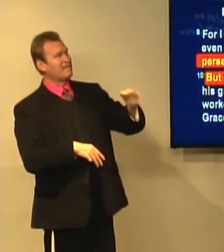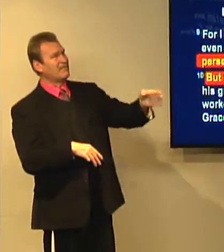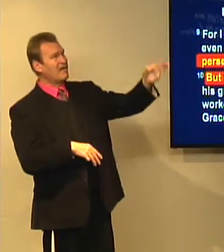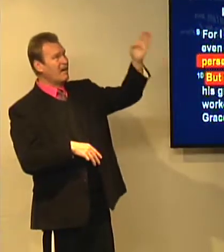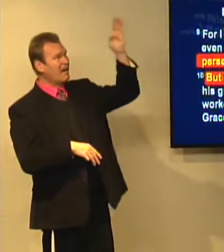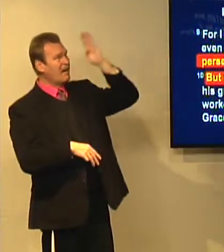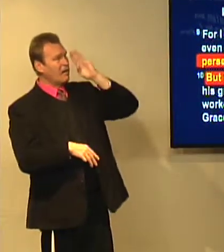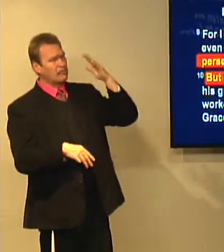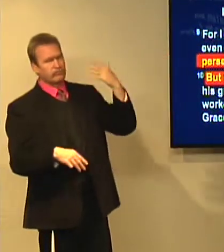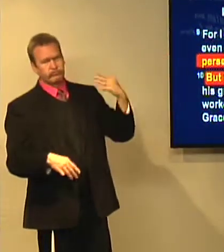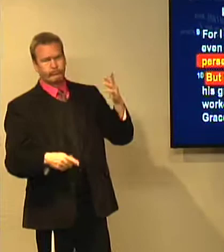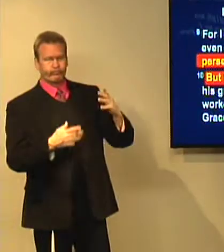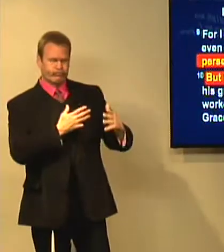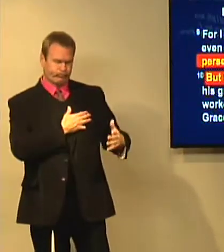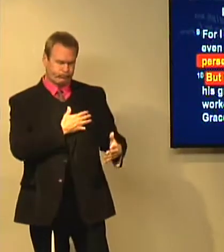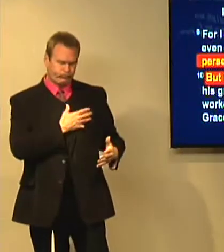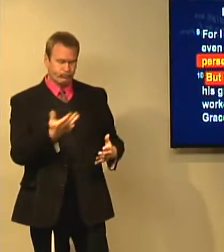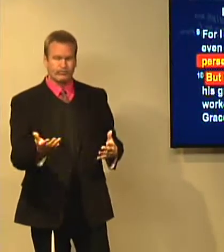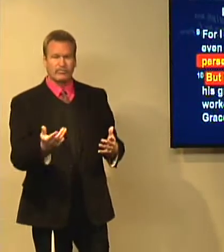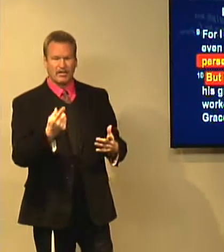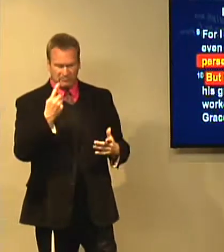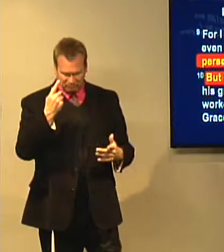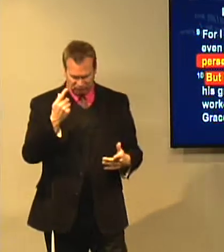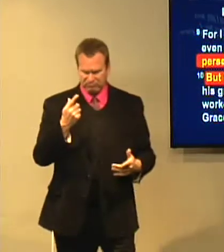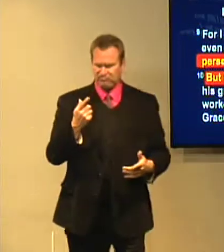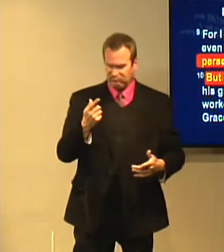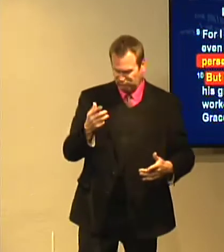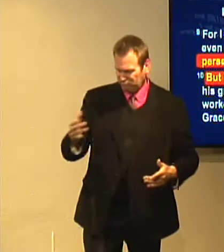Saul saw the grace of God and what he had done.